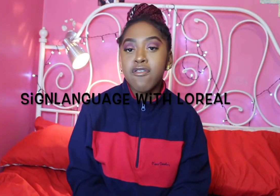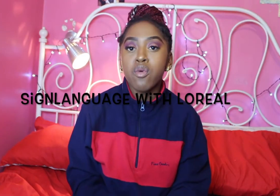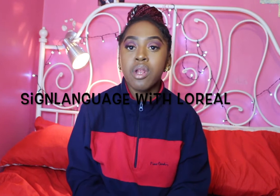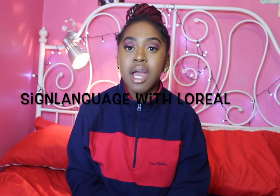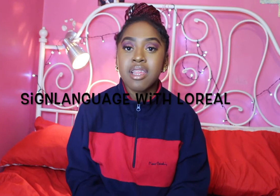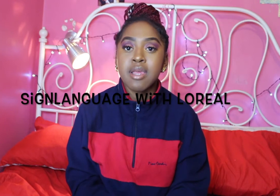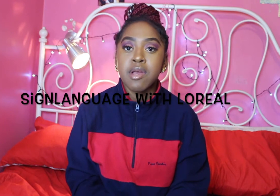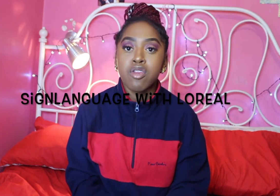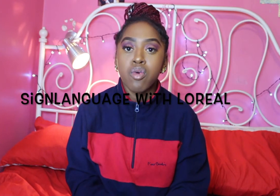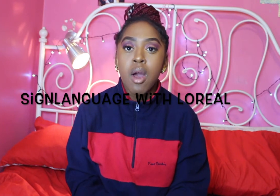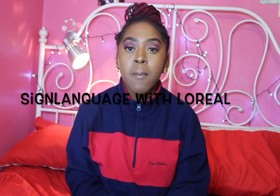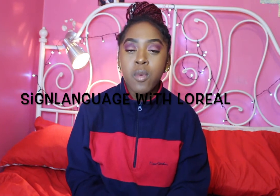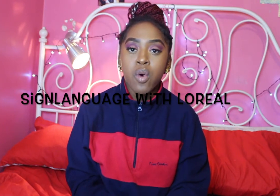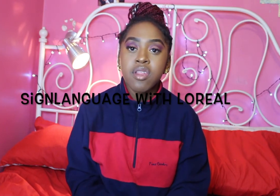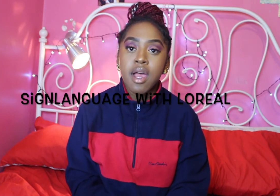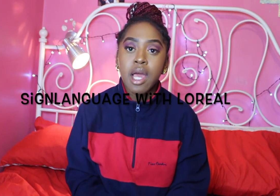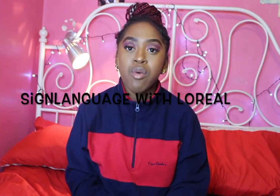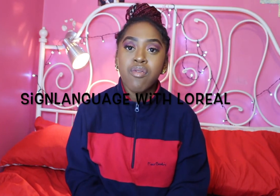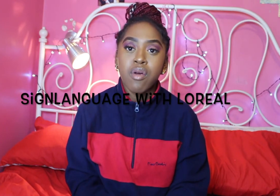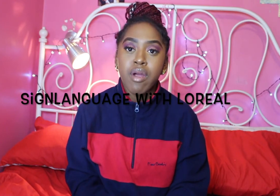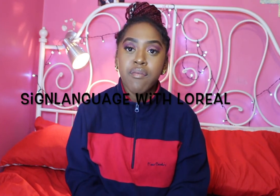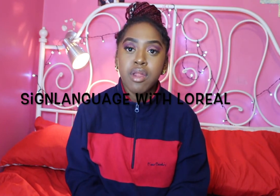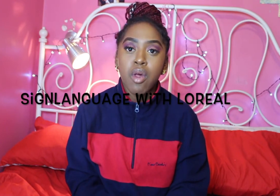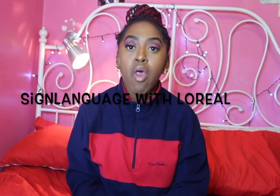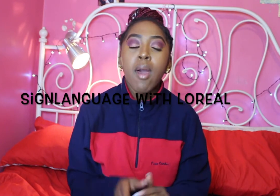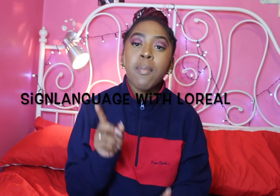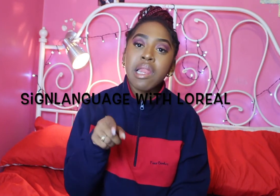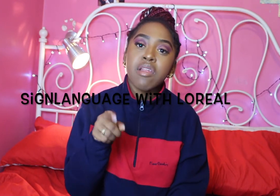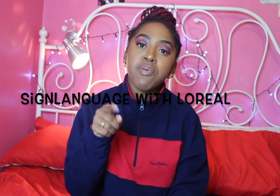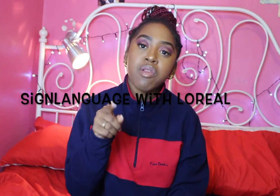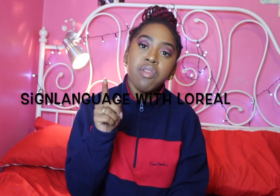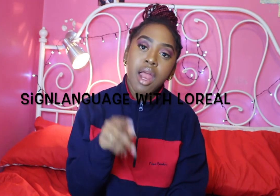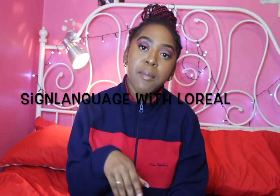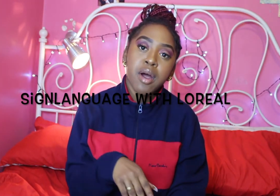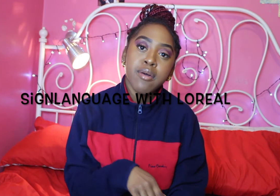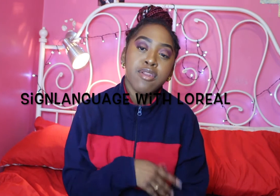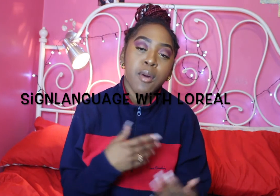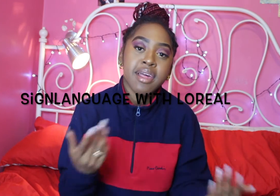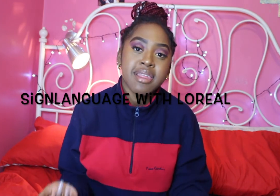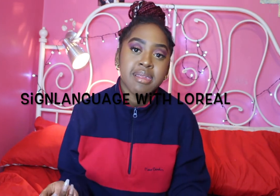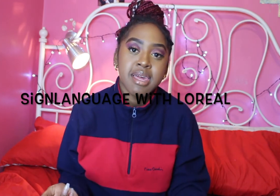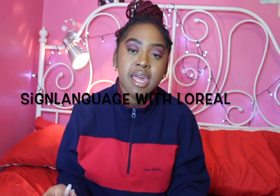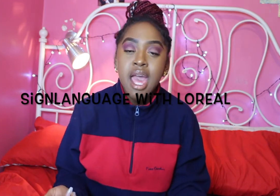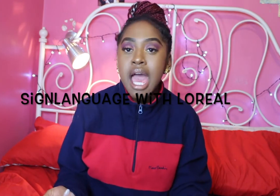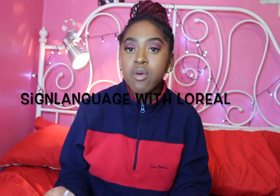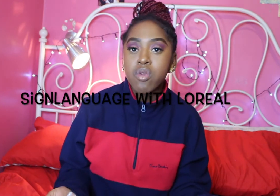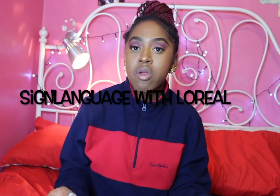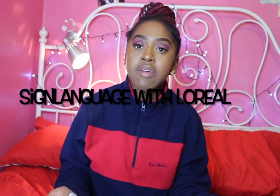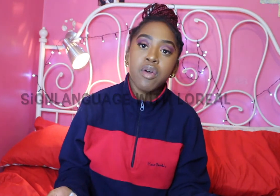if you would like to see me do more sign language with l'oreal videos please press on the like button so I can see and also leave a